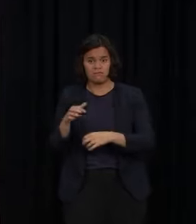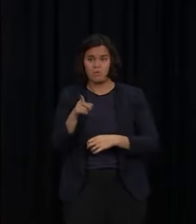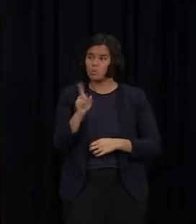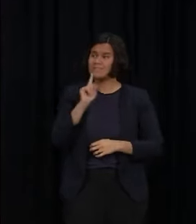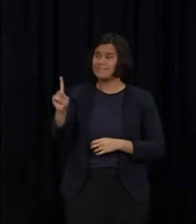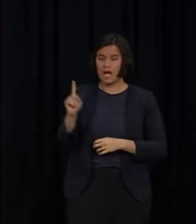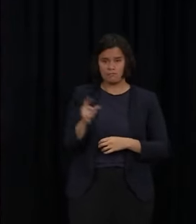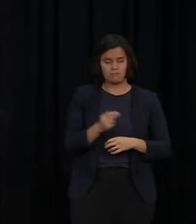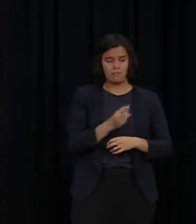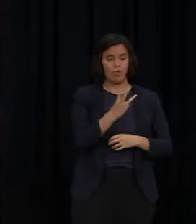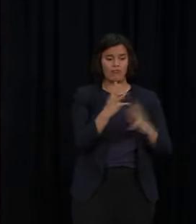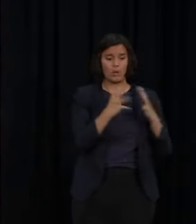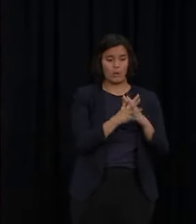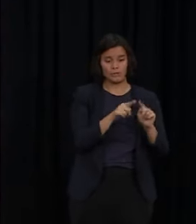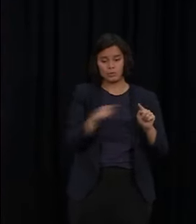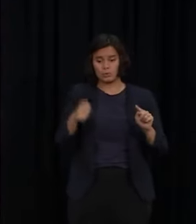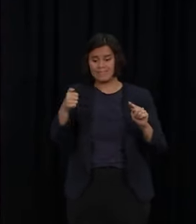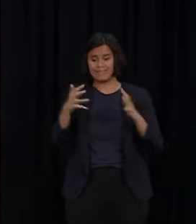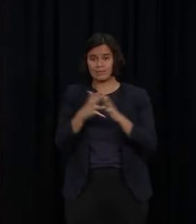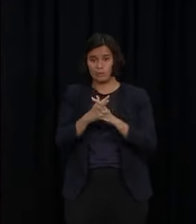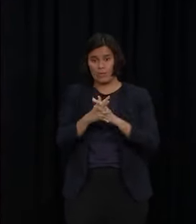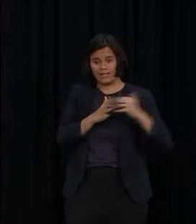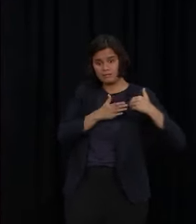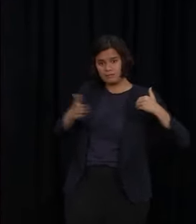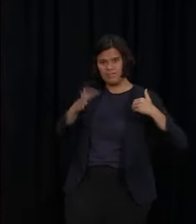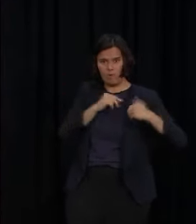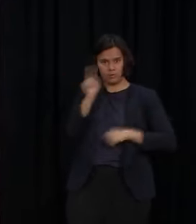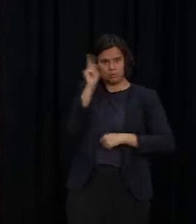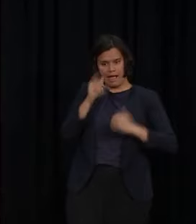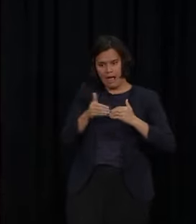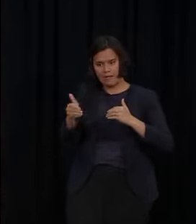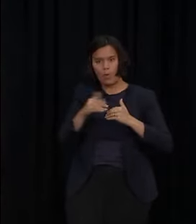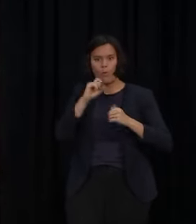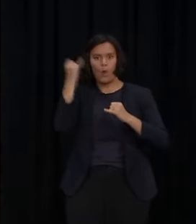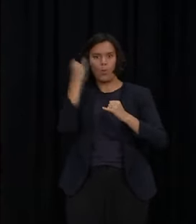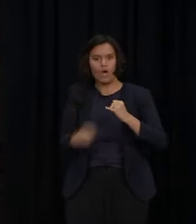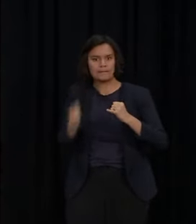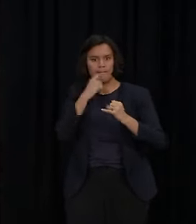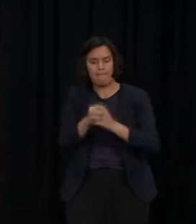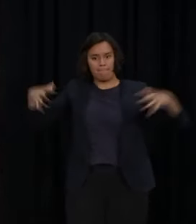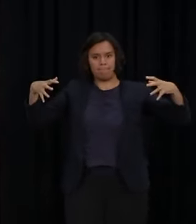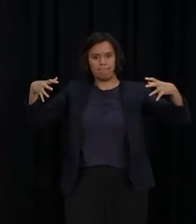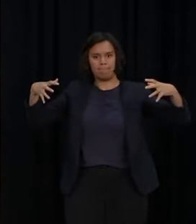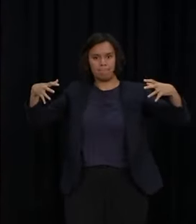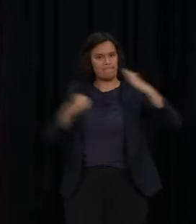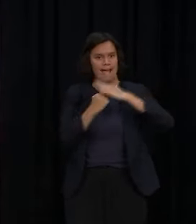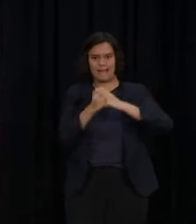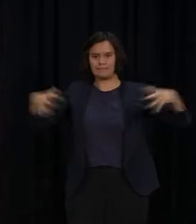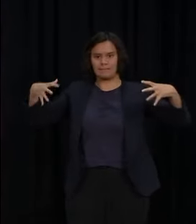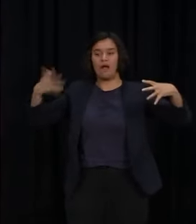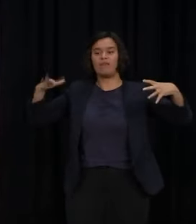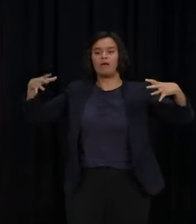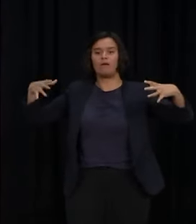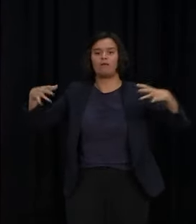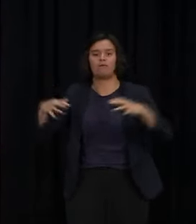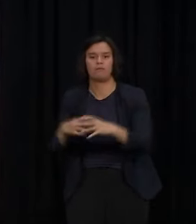Yeah, and this is and this is where we've given an indication based on overseas of what we've seen happened in peaks. Some countries have had prolonged